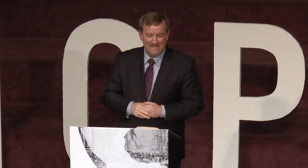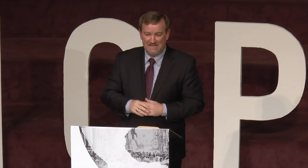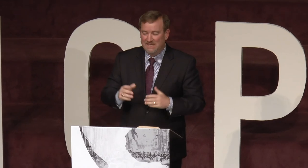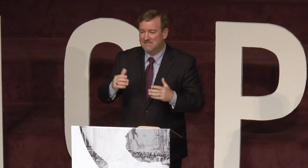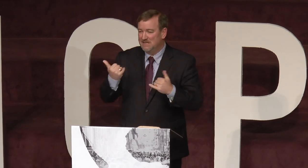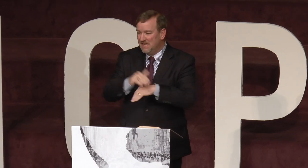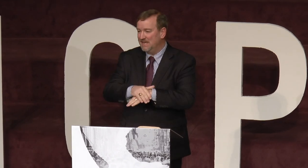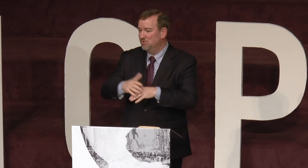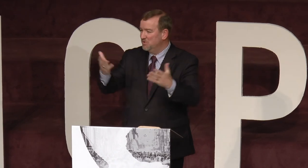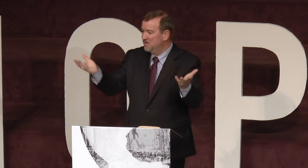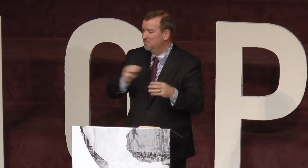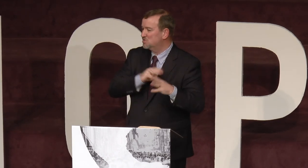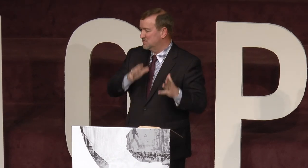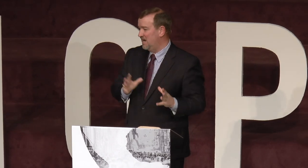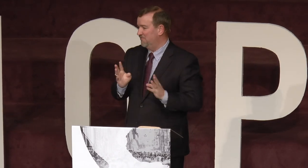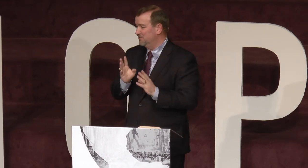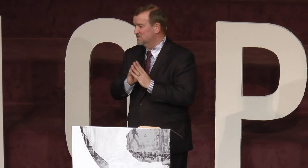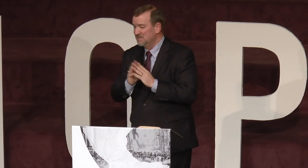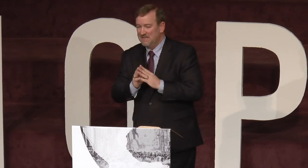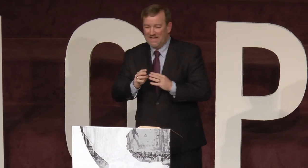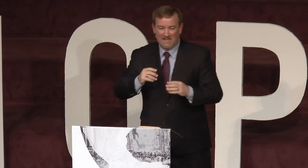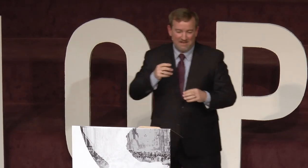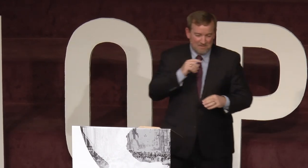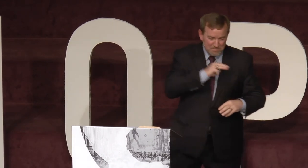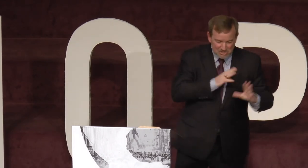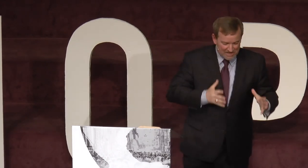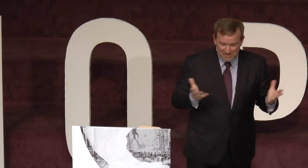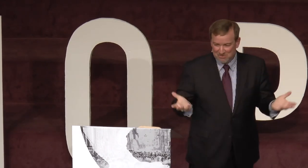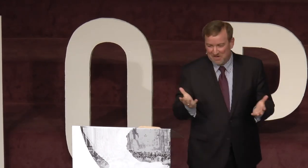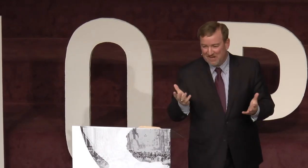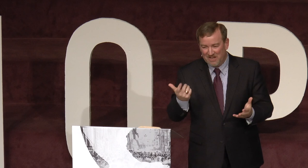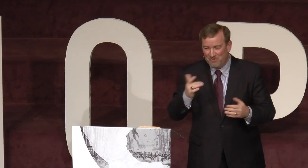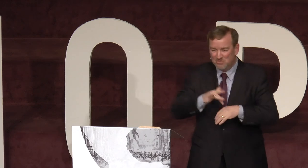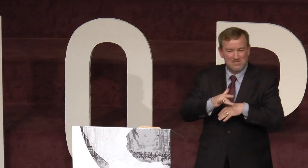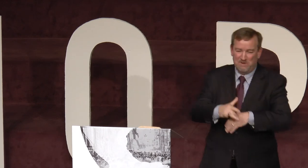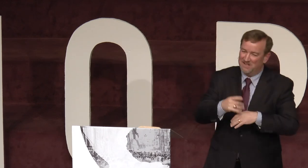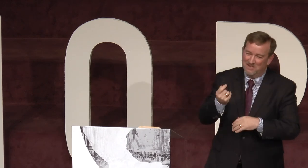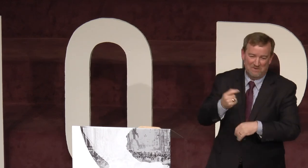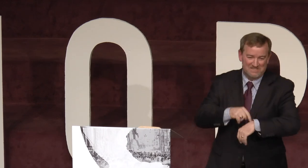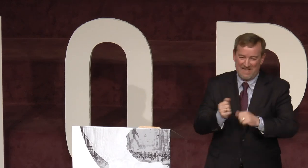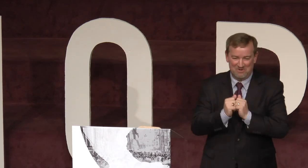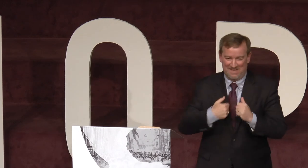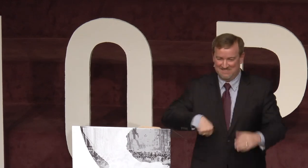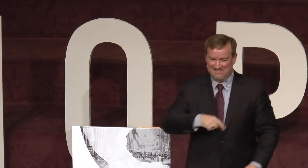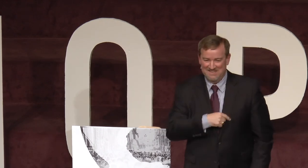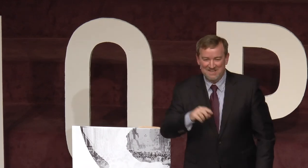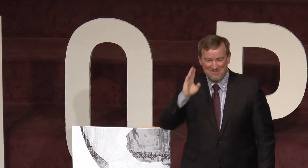And tonight, we're here at Missions Conference. And the missionaries who are here, if you just spend a little bit of time with us, you